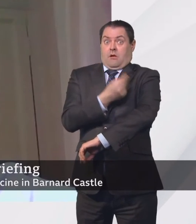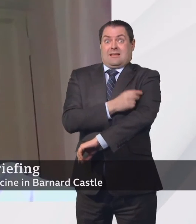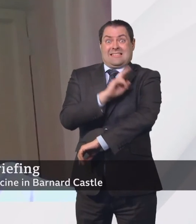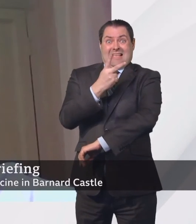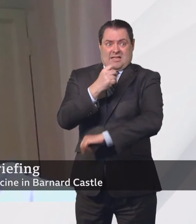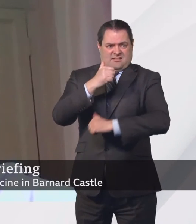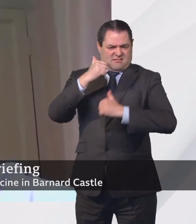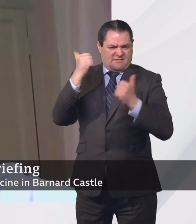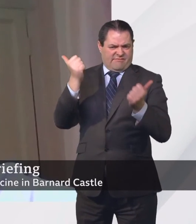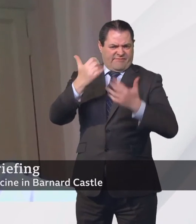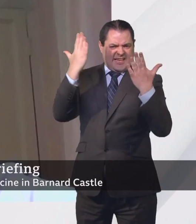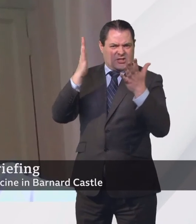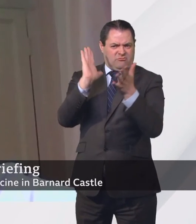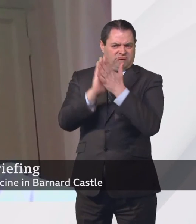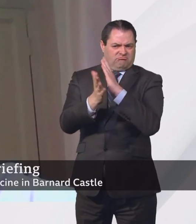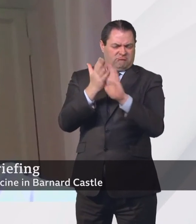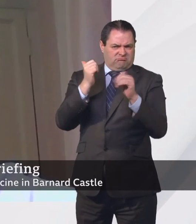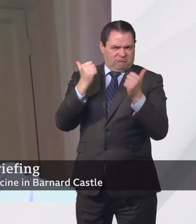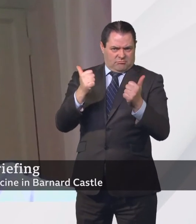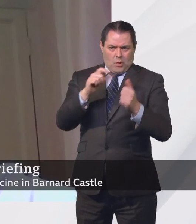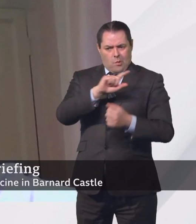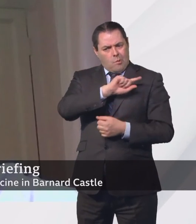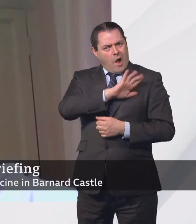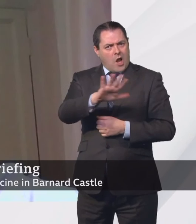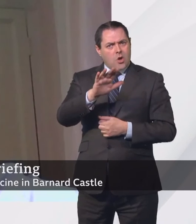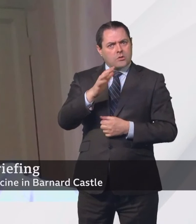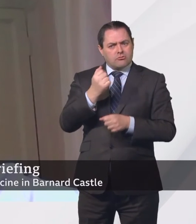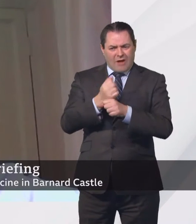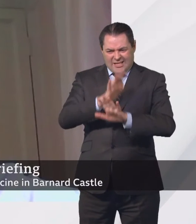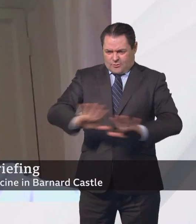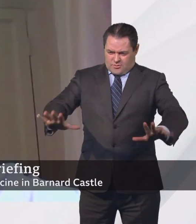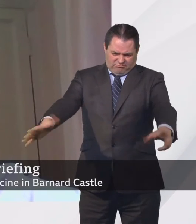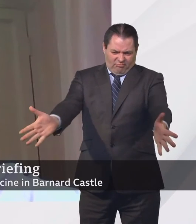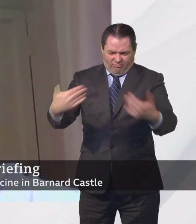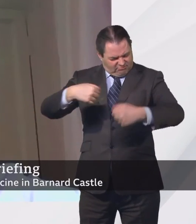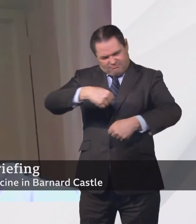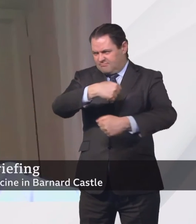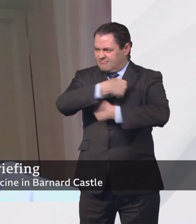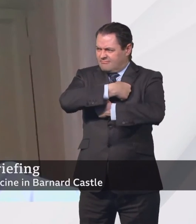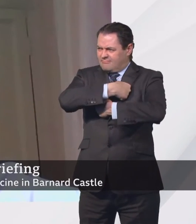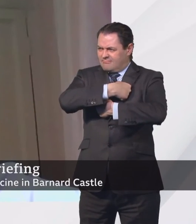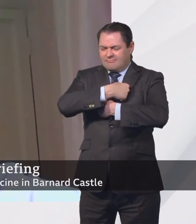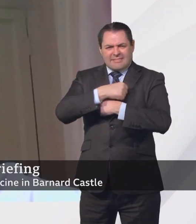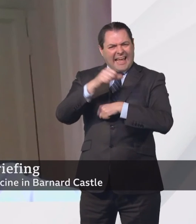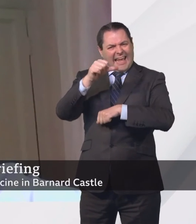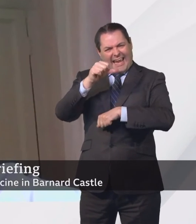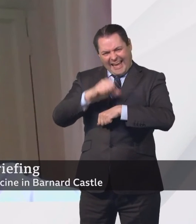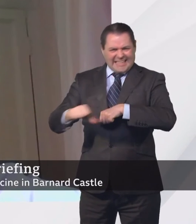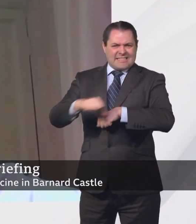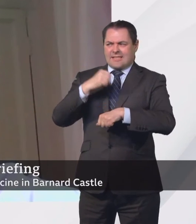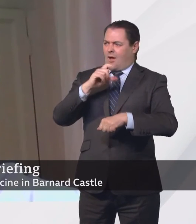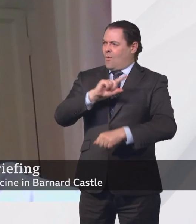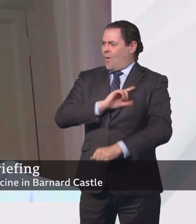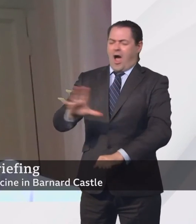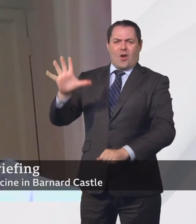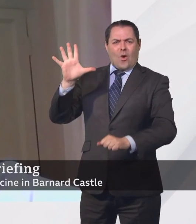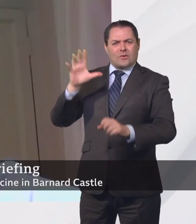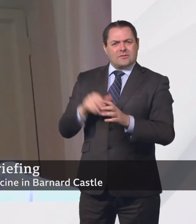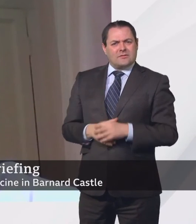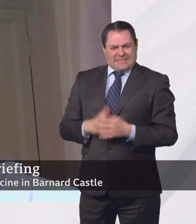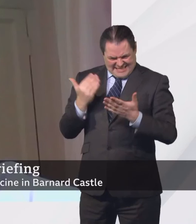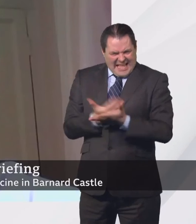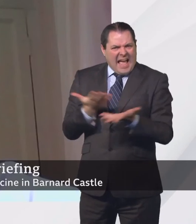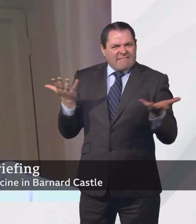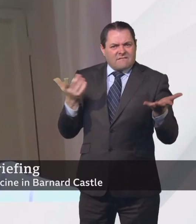why shouldn't they hug their grandchildren this Easter? Are they not now as safe as they're going to be for the foreseeable